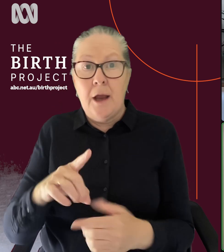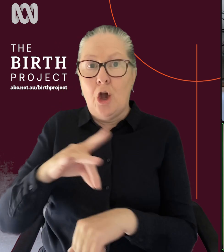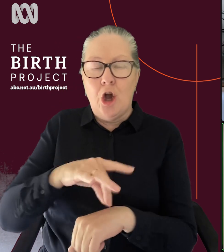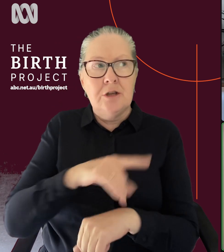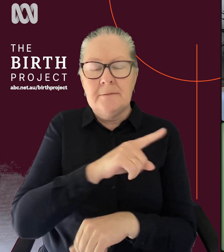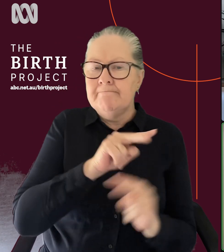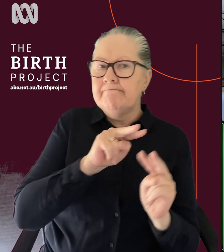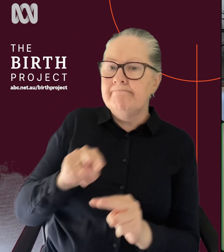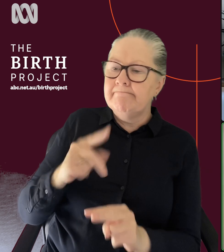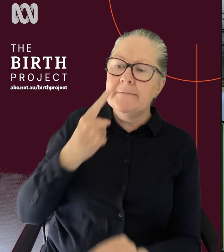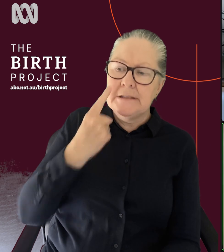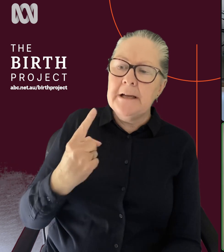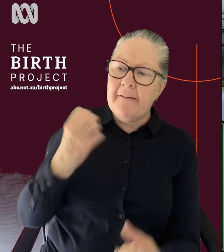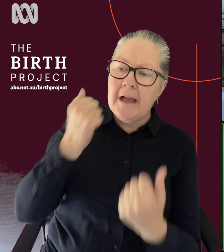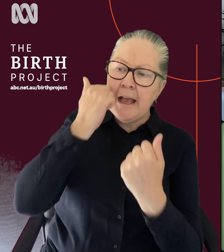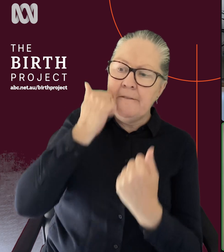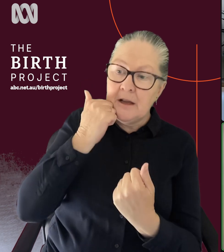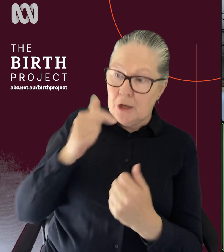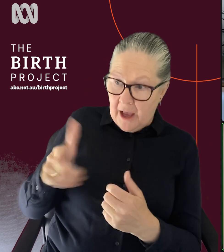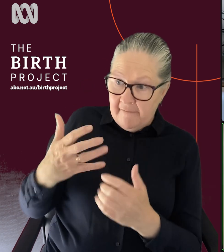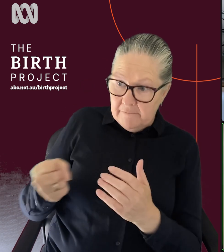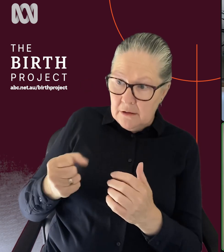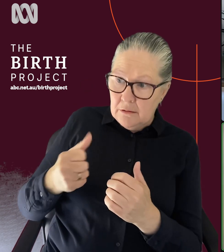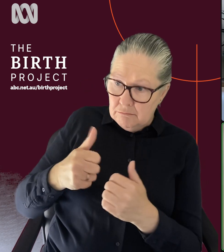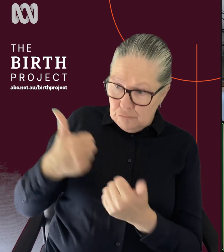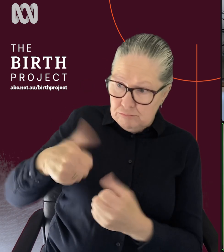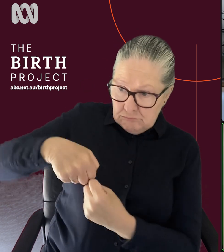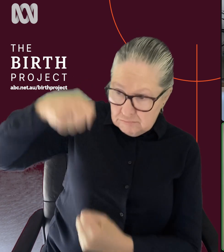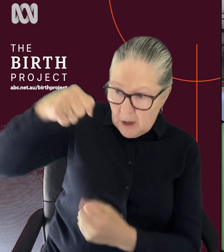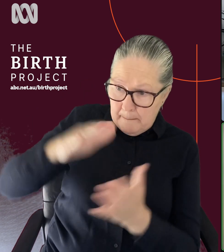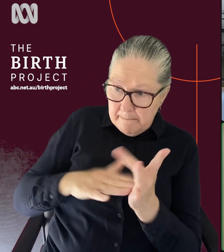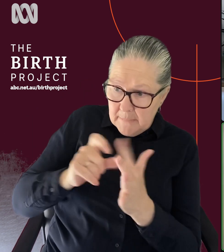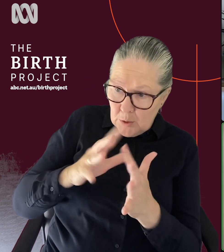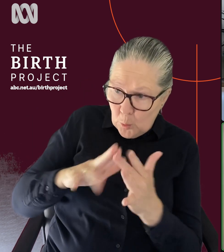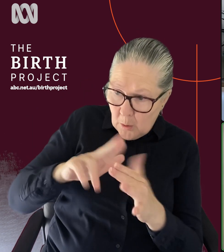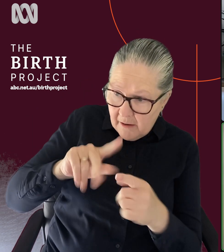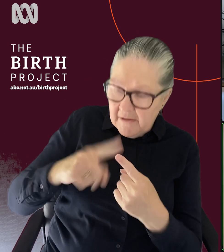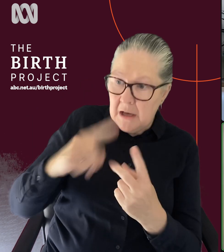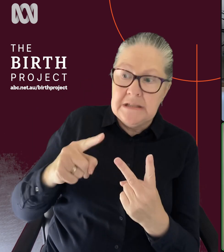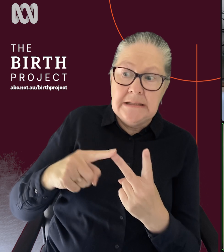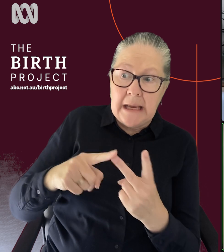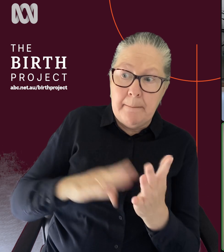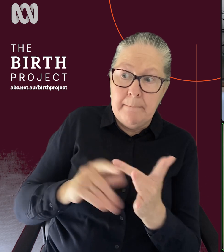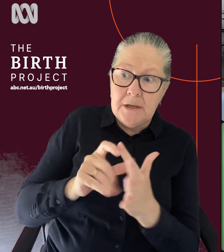that the evidence supports if you have a trained midwife, and usually a second midwife will come to a home birth as well,